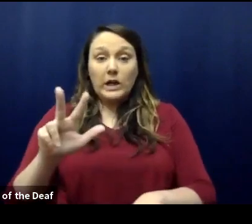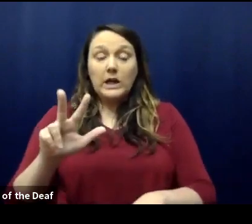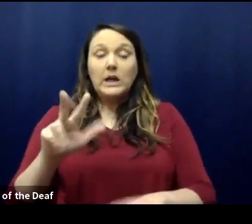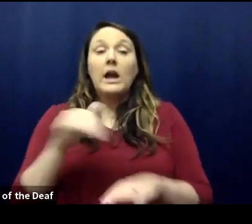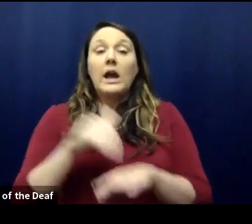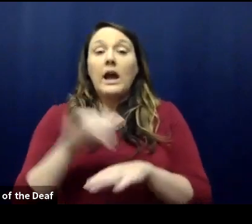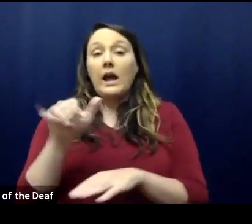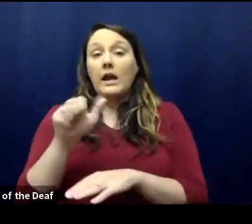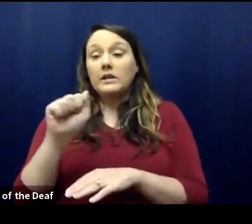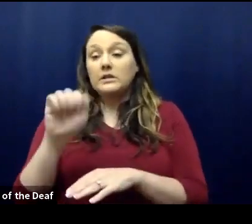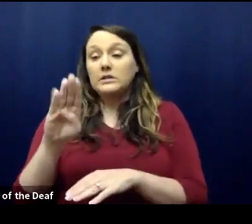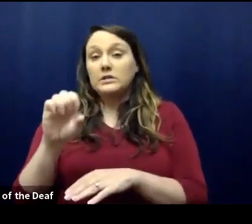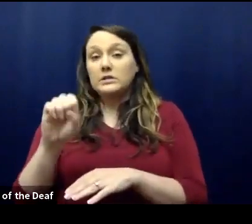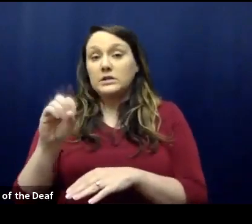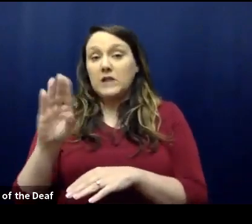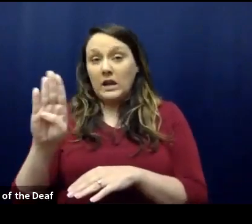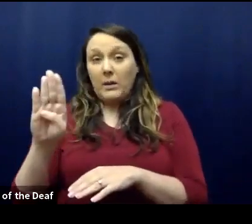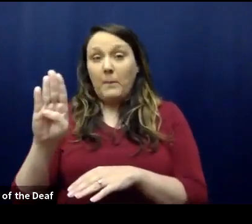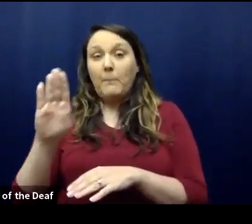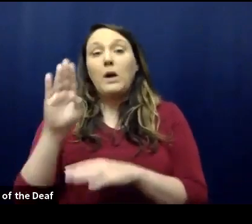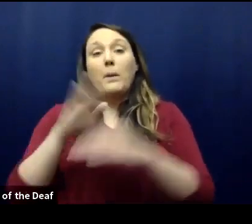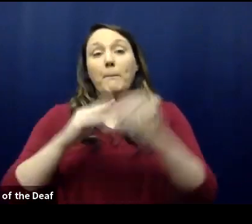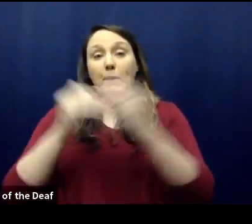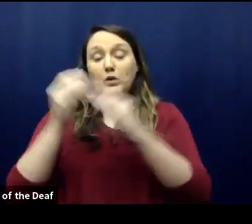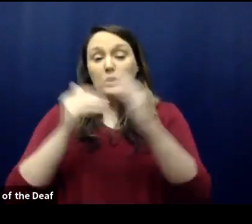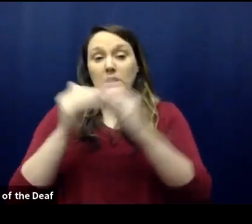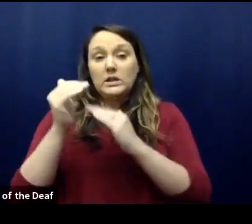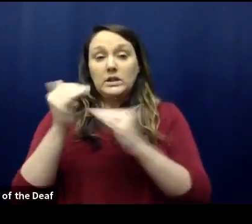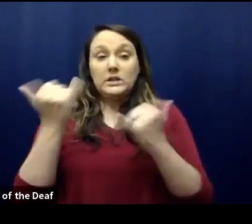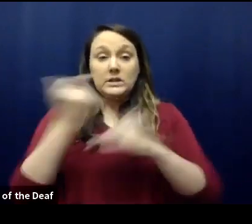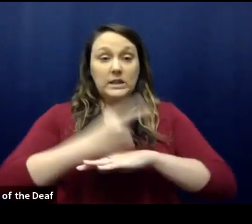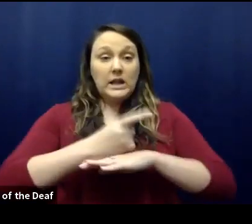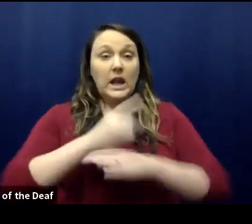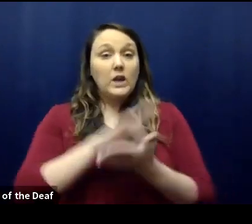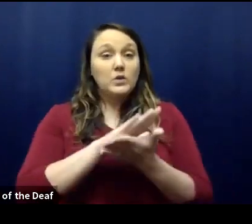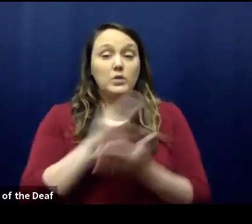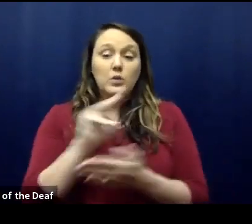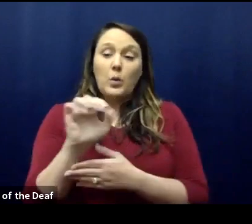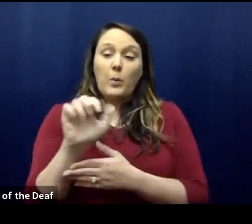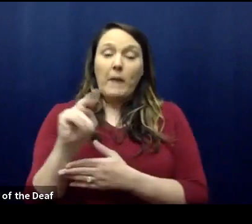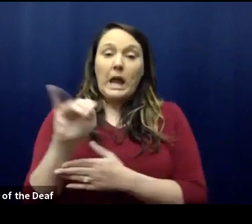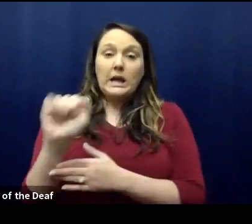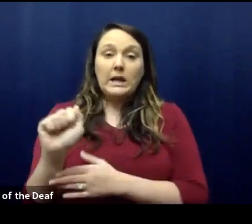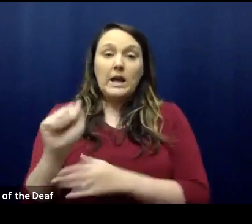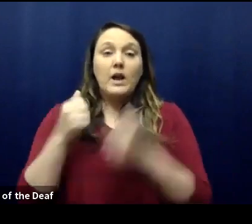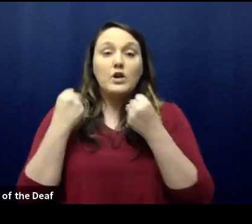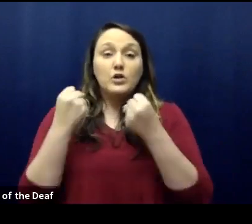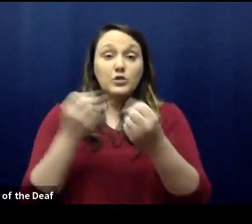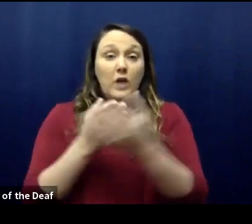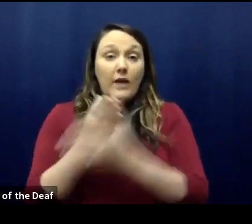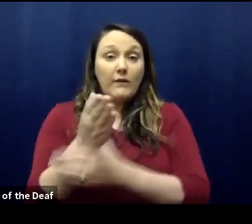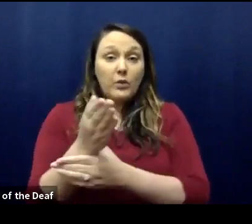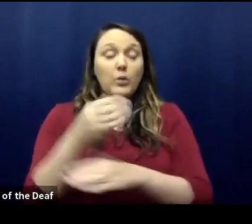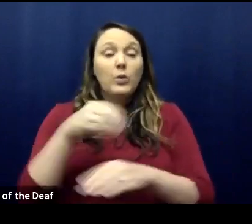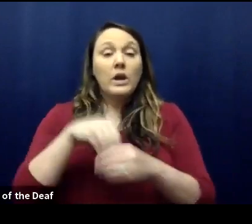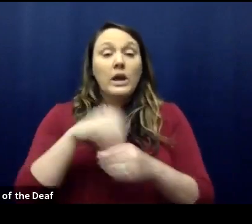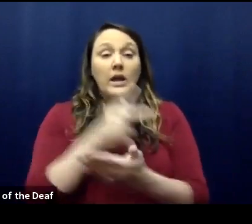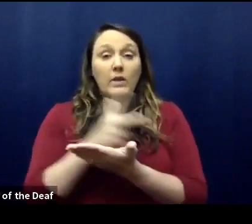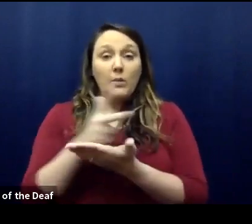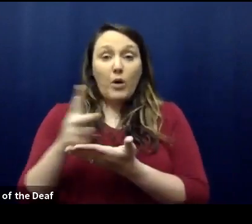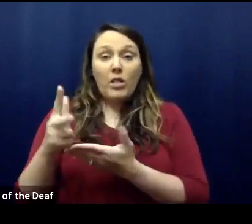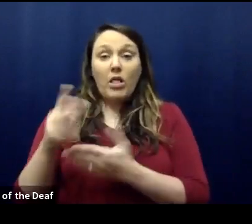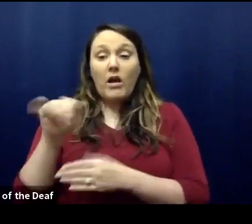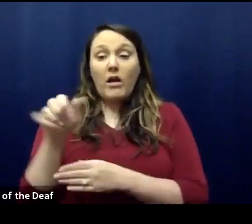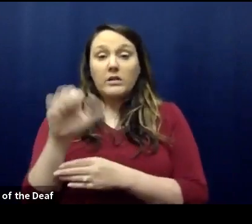the Jacob Building at Chihali Park. Today, School Mania will be taking place in a drive-through format in the parking lot of the Jacob Building.